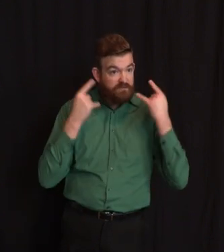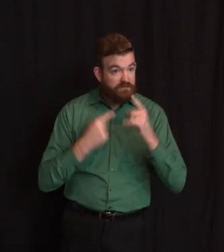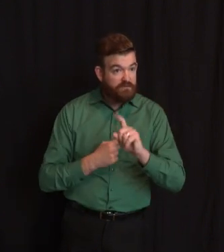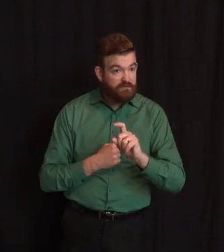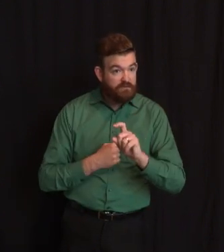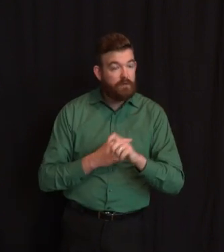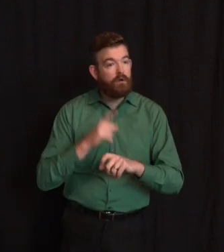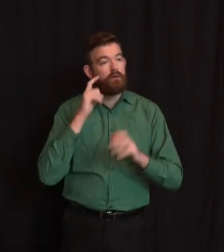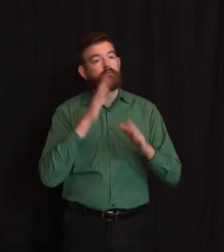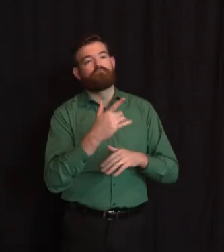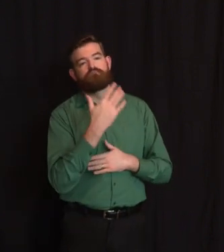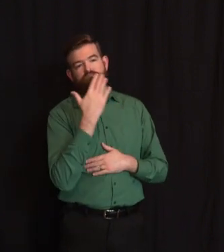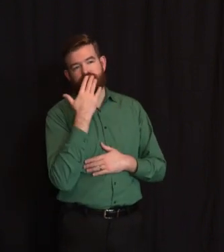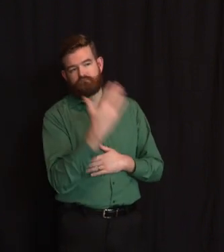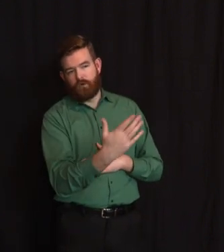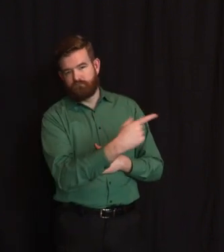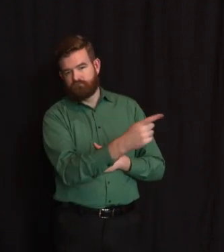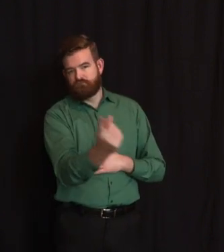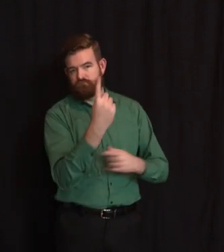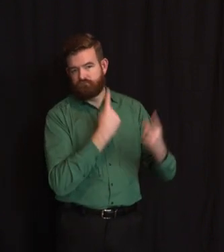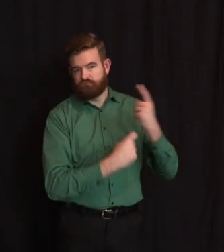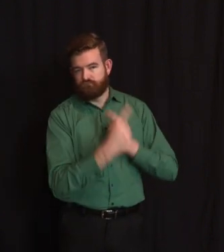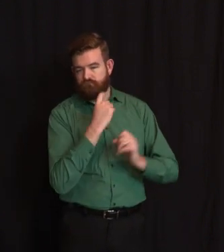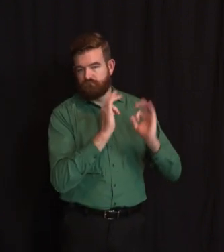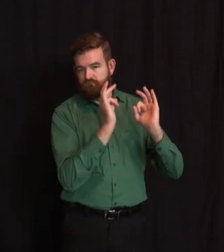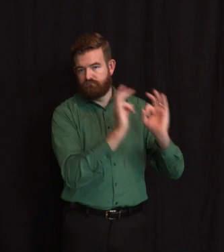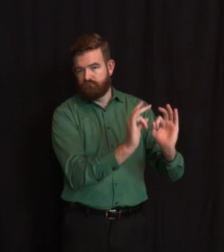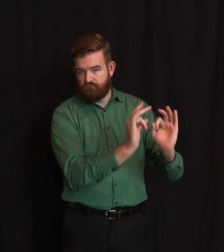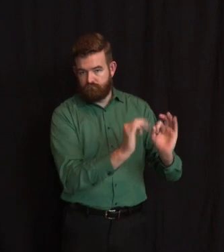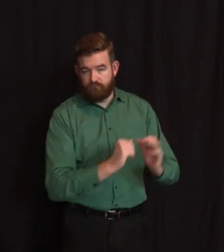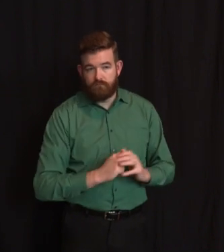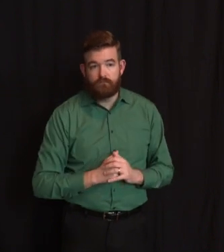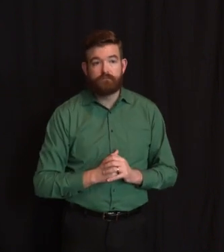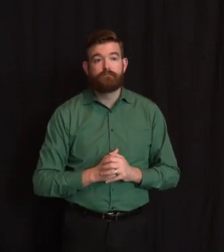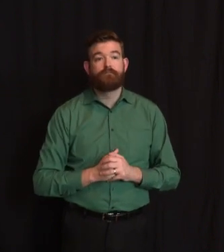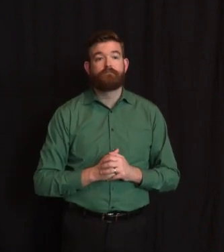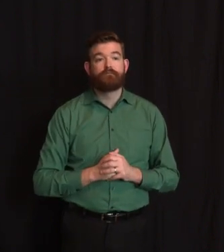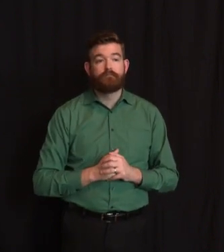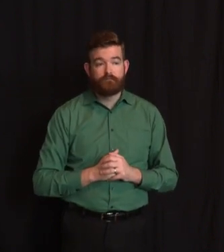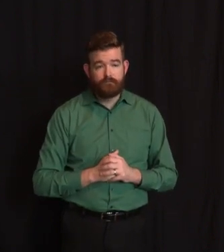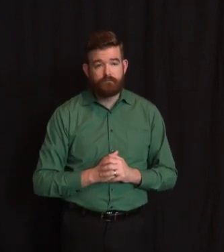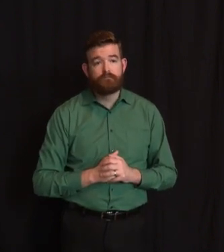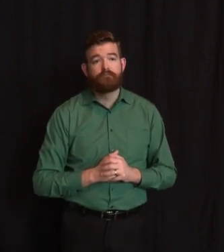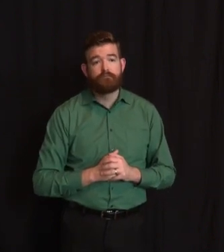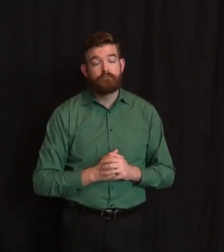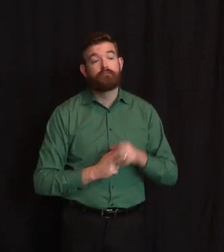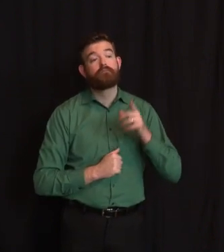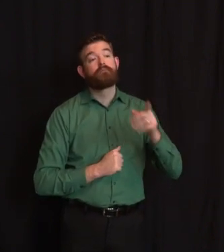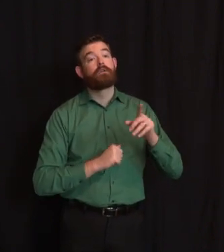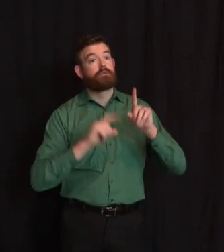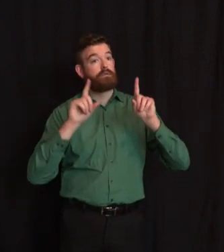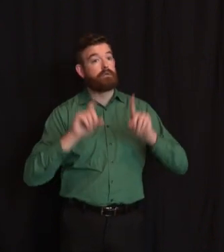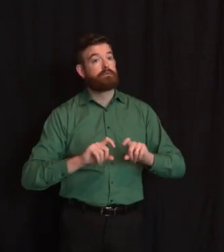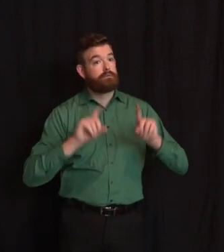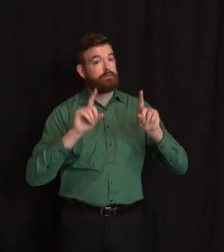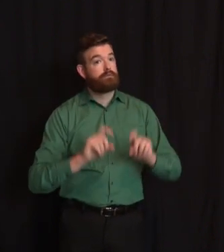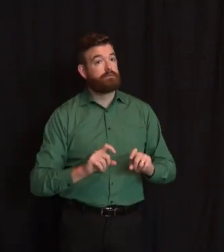On testing, I don't know that there was a big discussion as to who's getting what in terms of testing. I do know this, that we are in constant